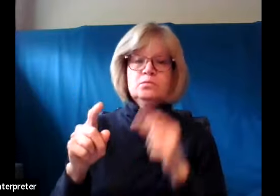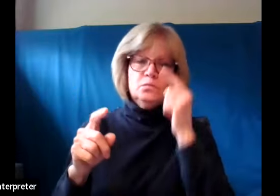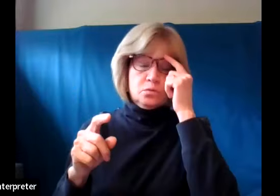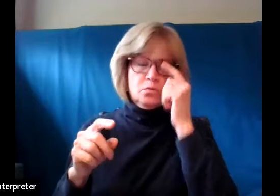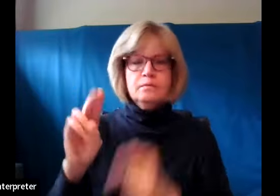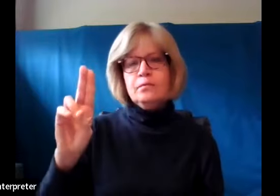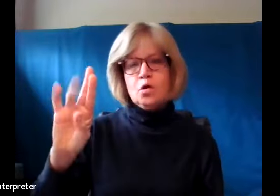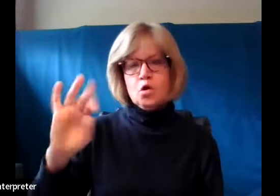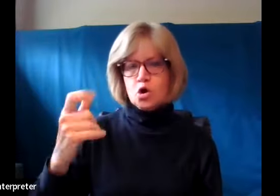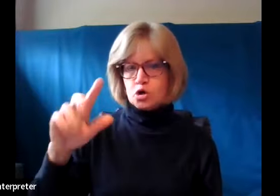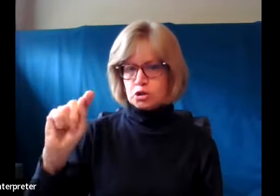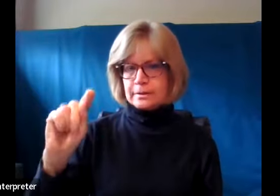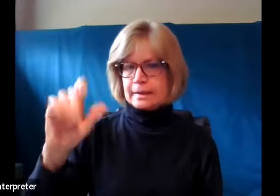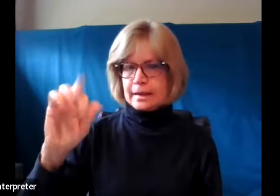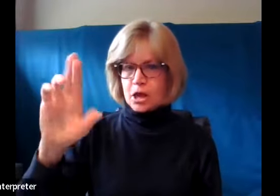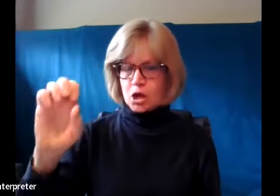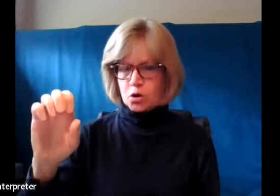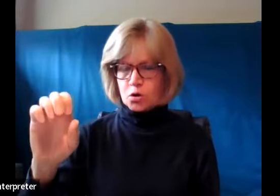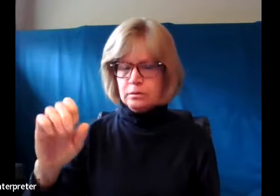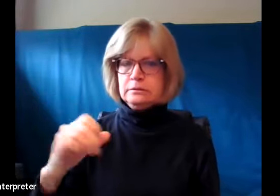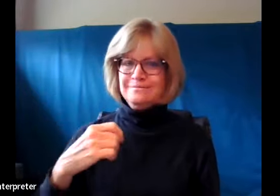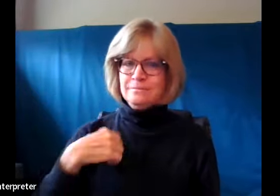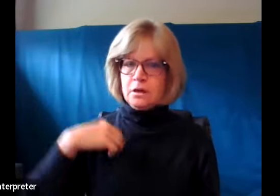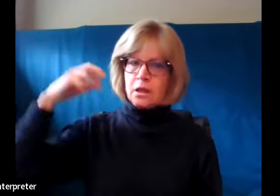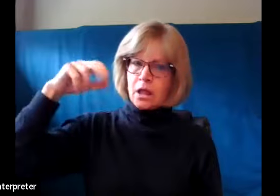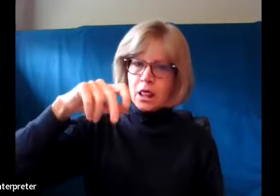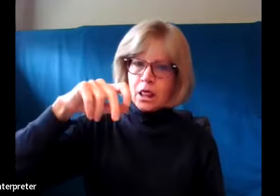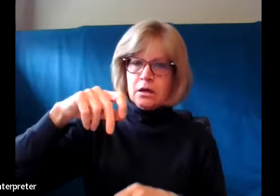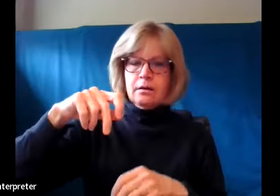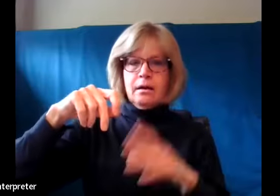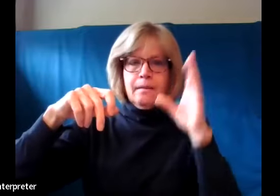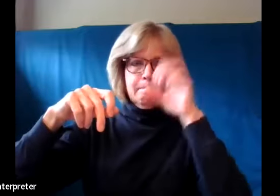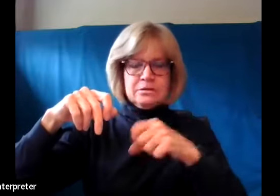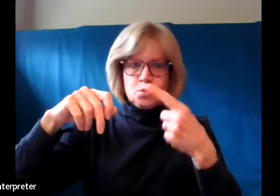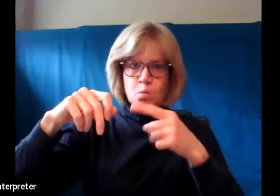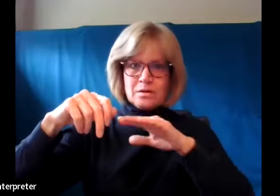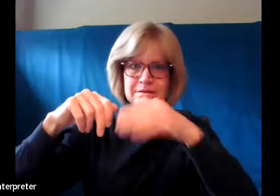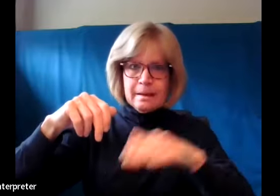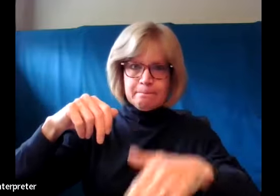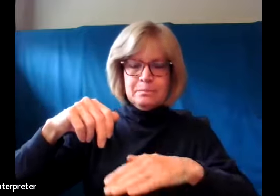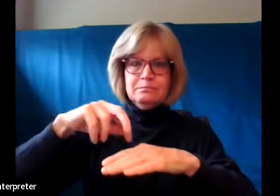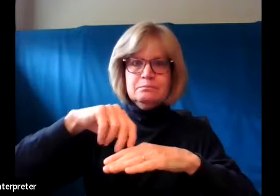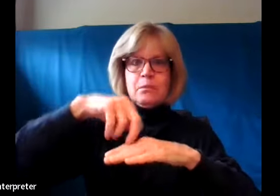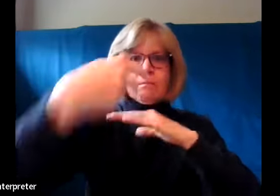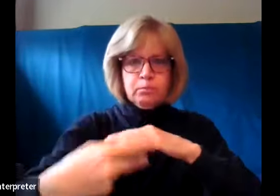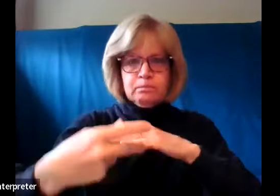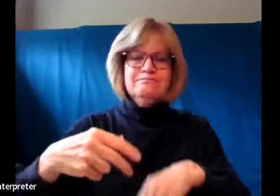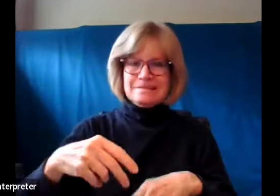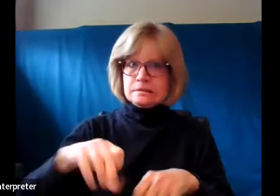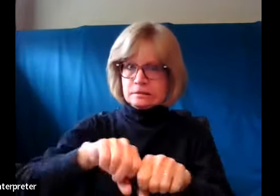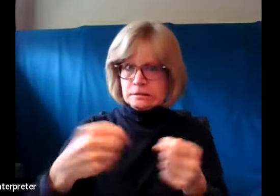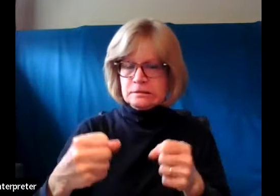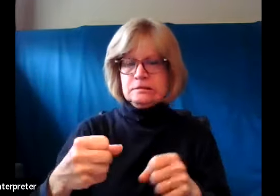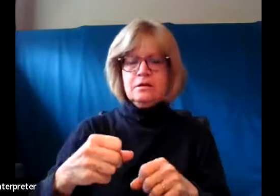facility. After having cleverly missed a step and damaged an ankle. And I was